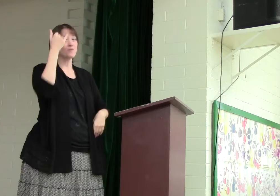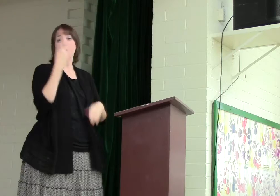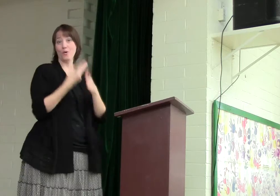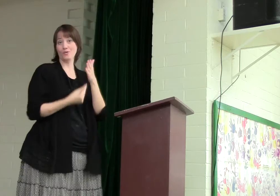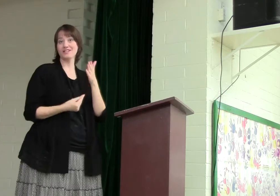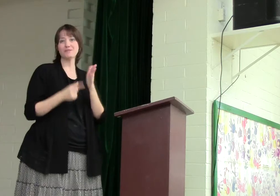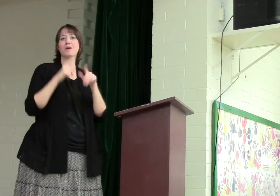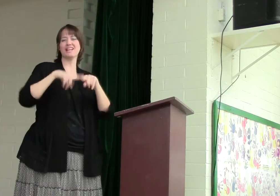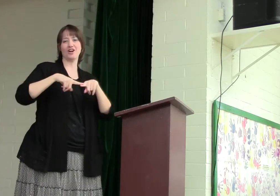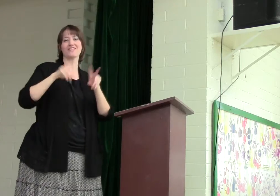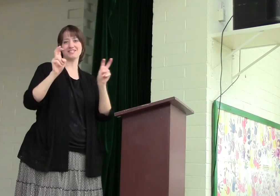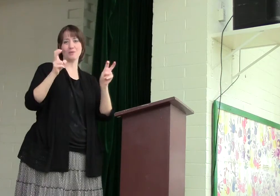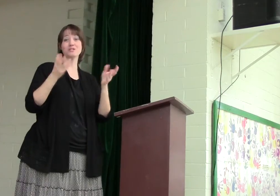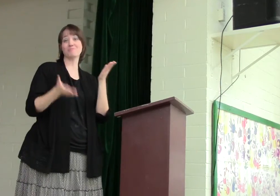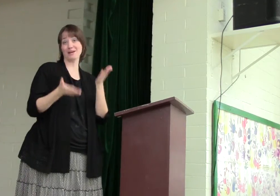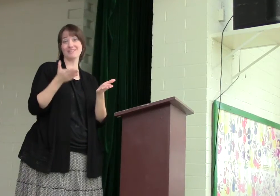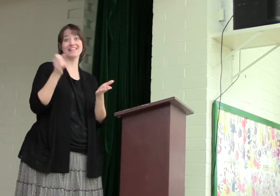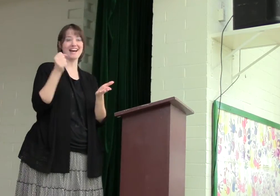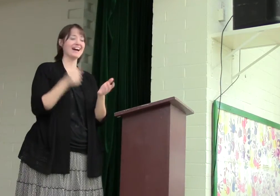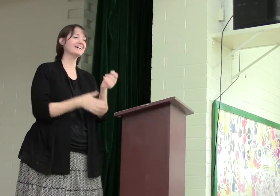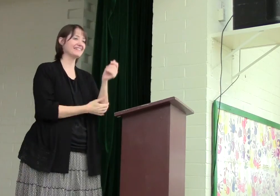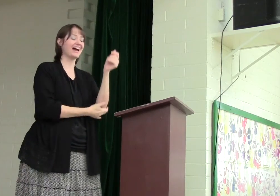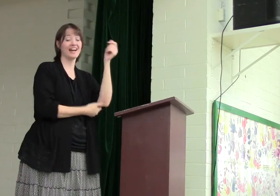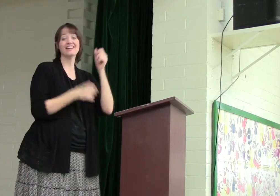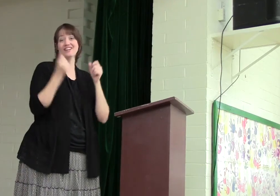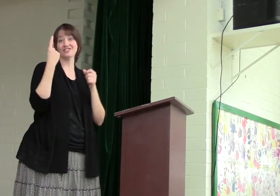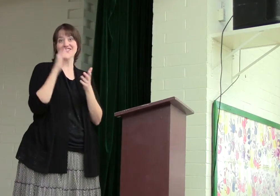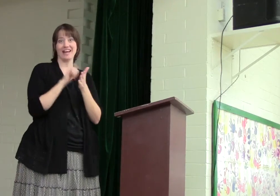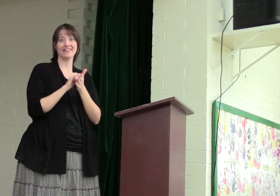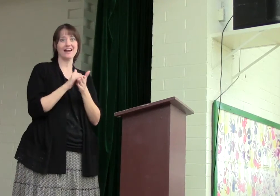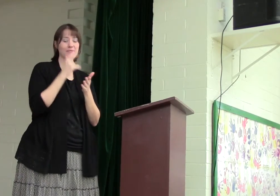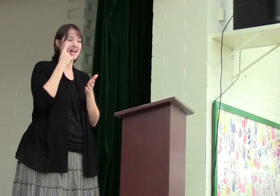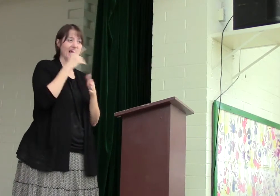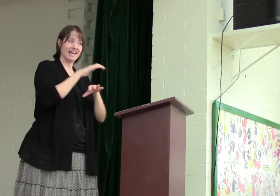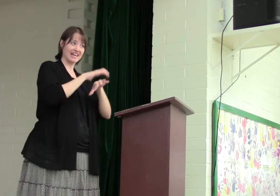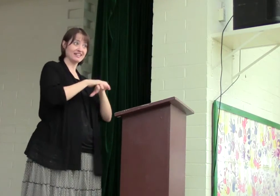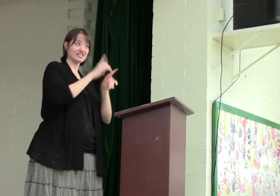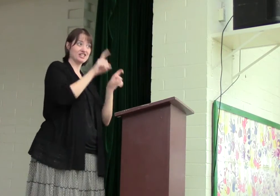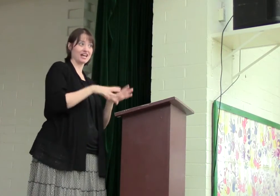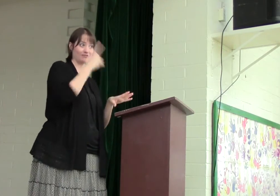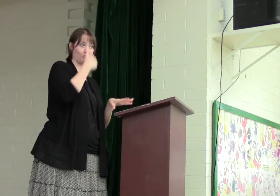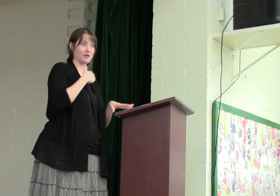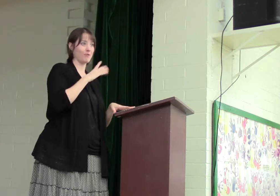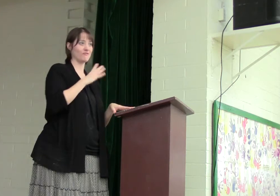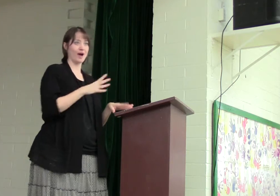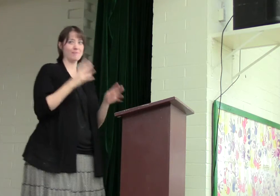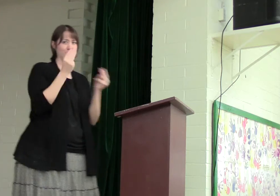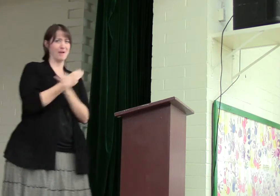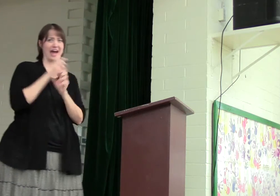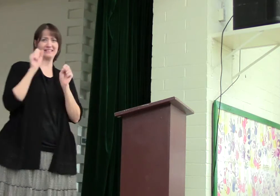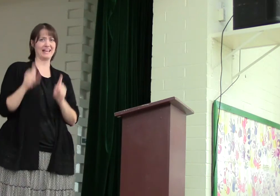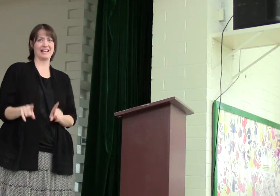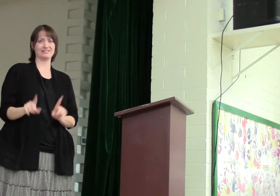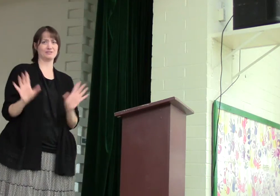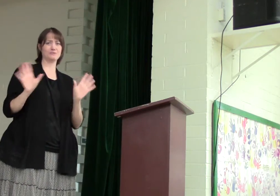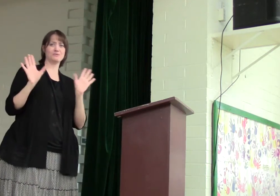Both, it depended on the subject maybe? Yeah, yeah, I can understand that. mean, tests for me were fine, but math tests, you